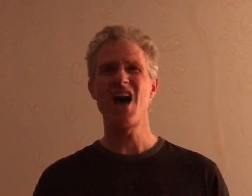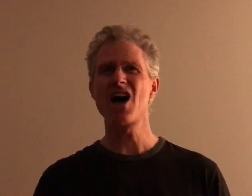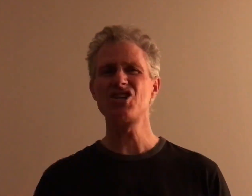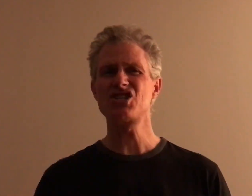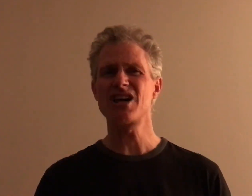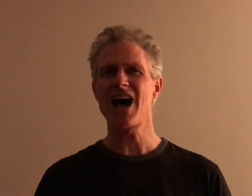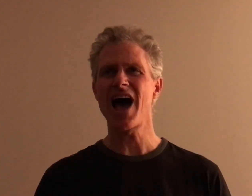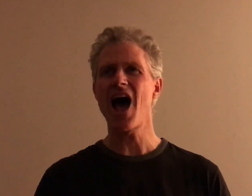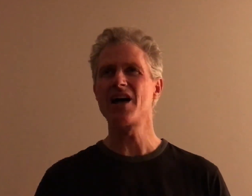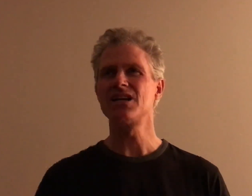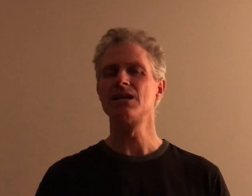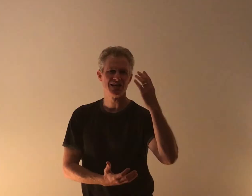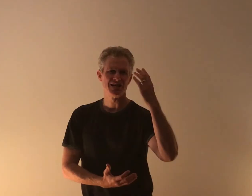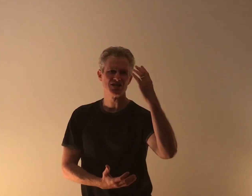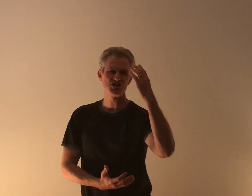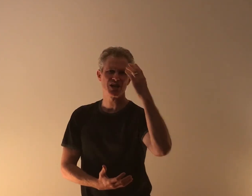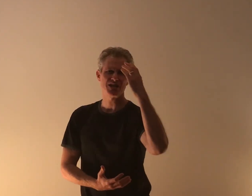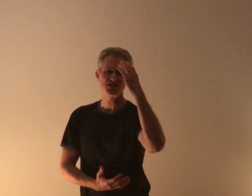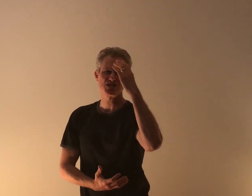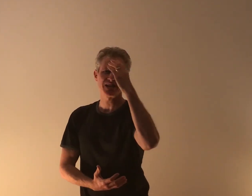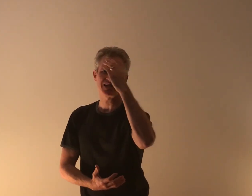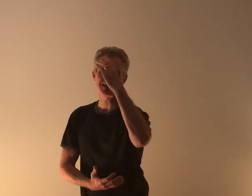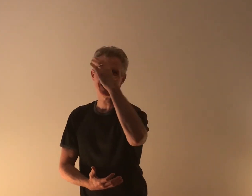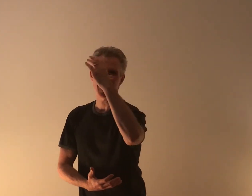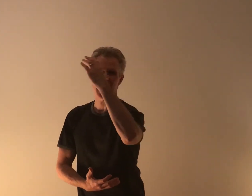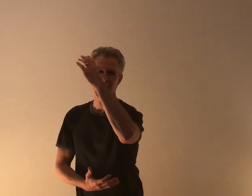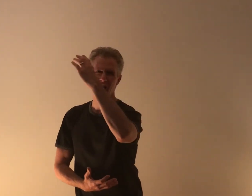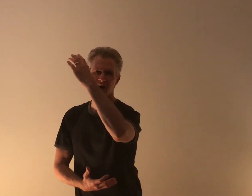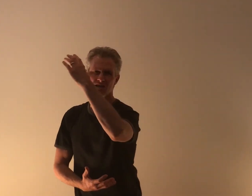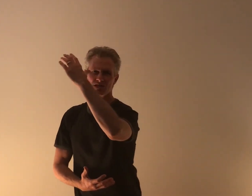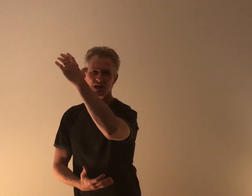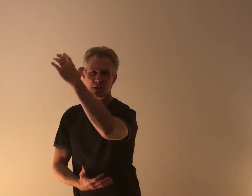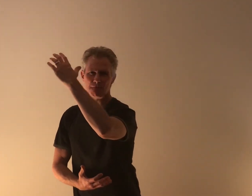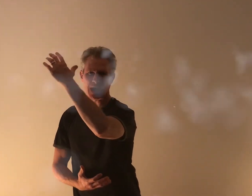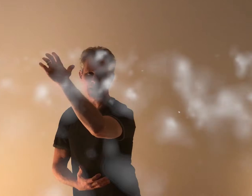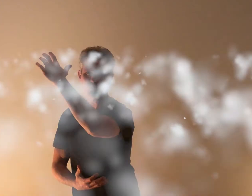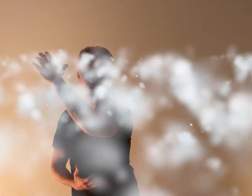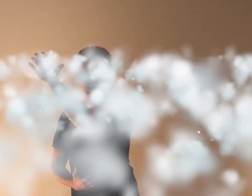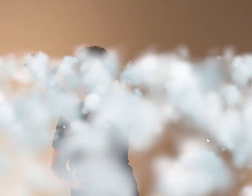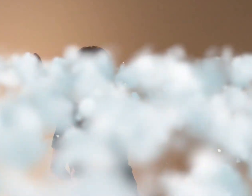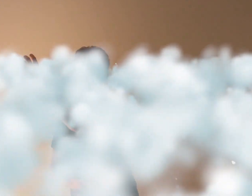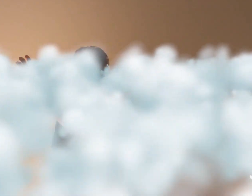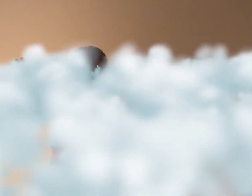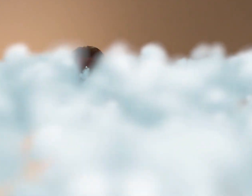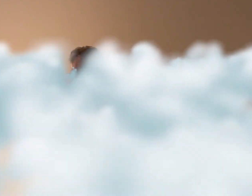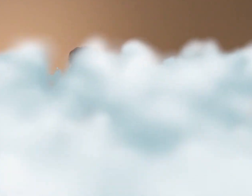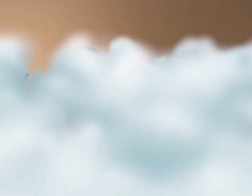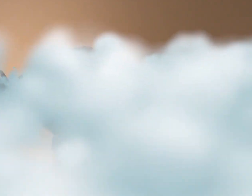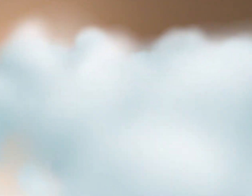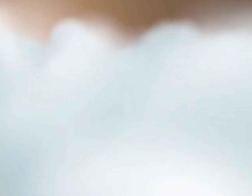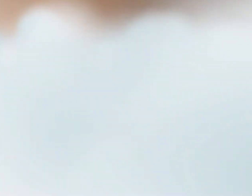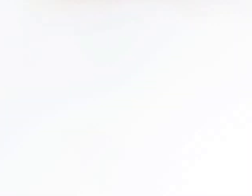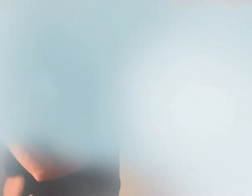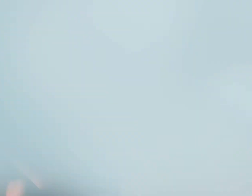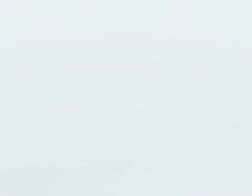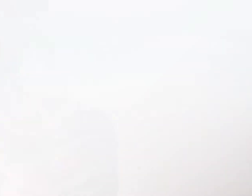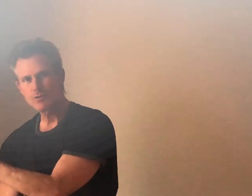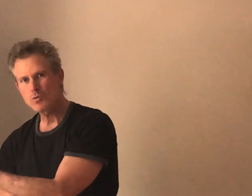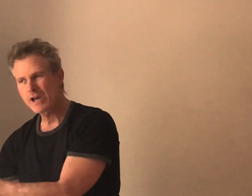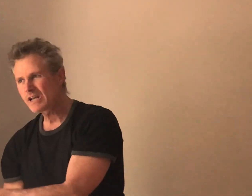side Chasing the highs My worlds collide I'm tired of